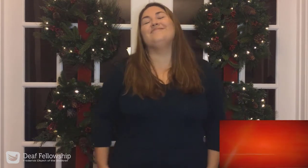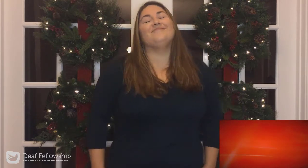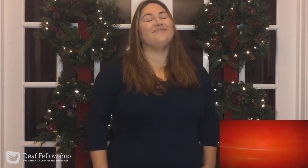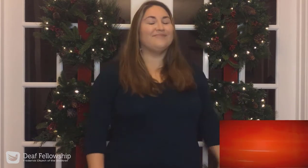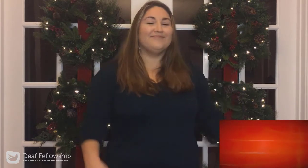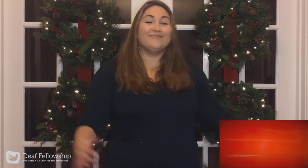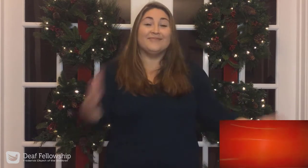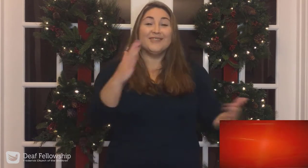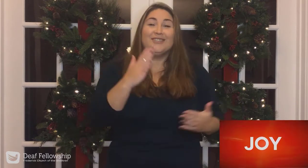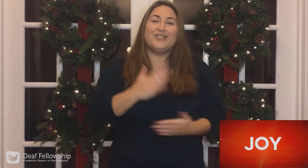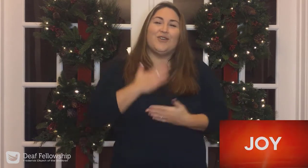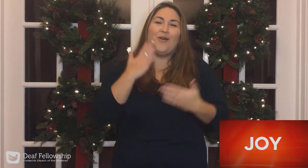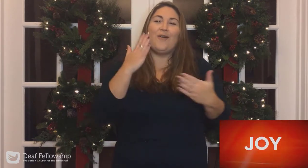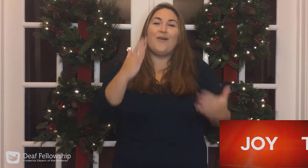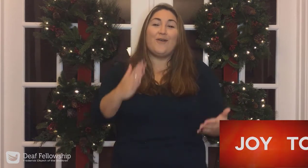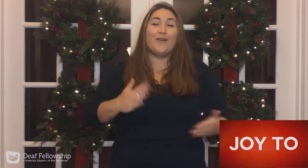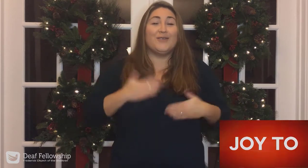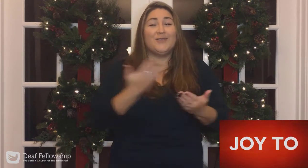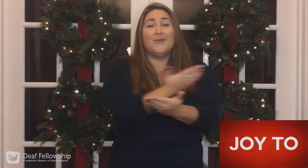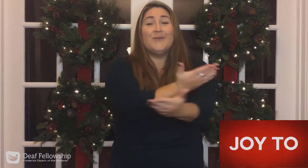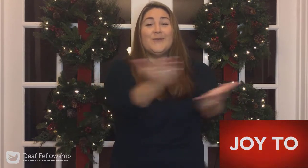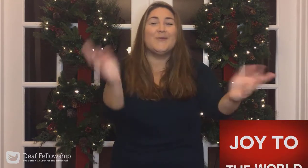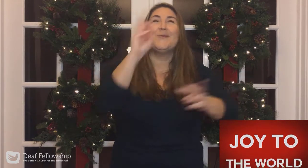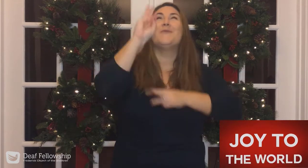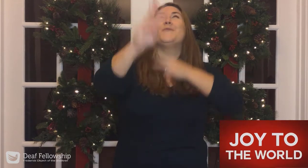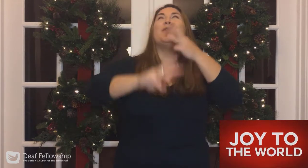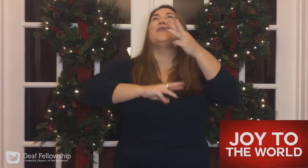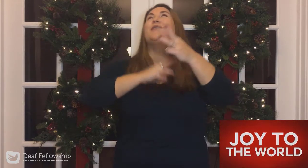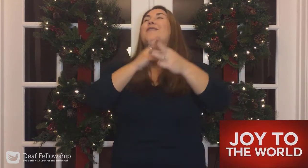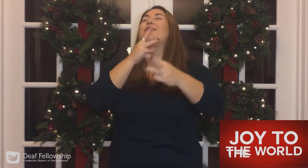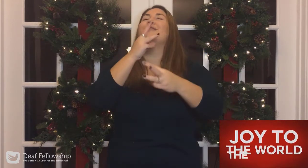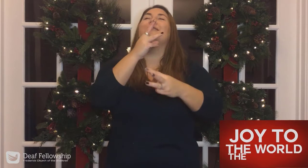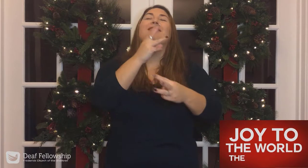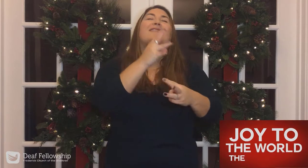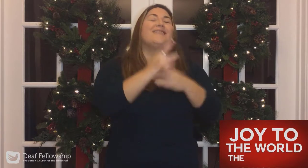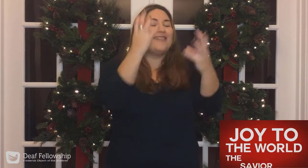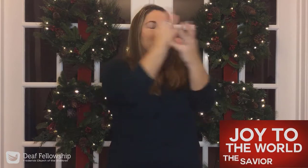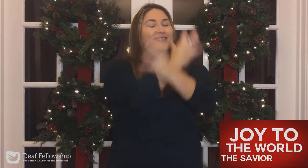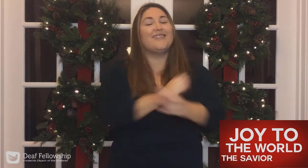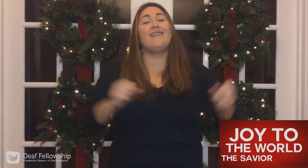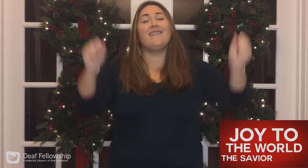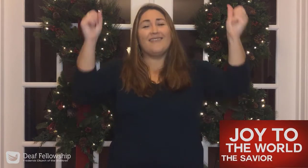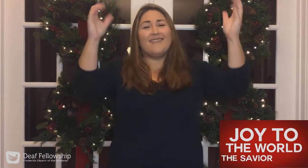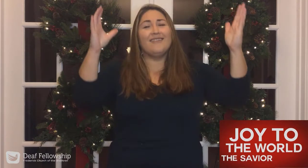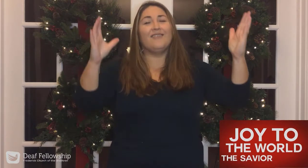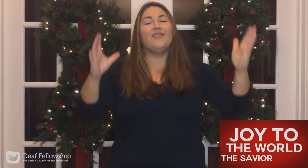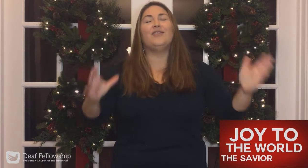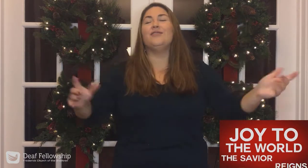Joy to the world, the Savior